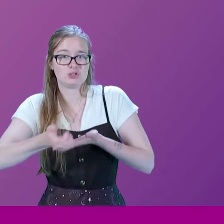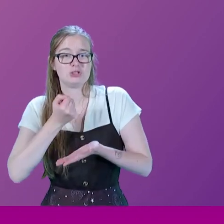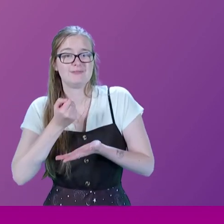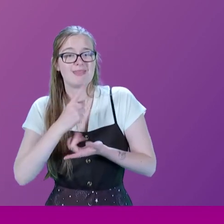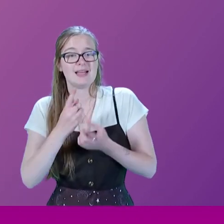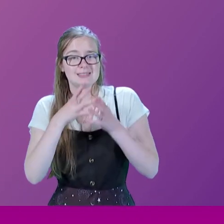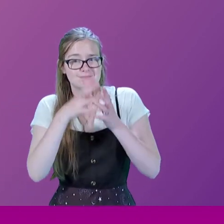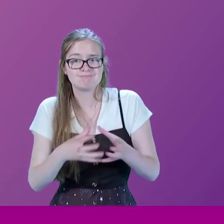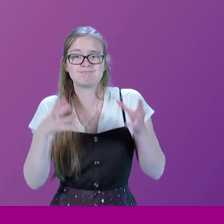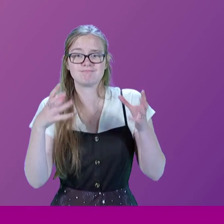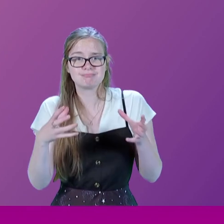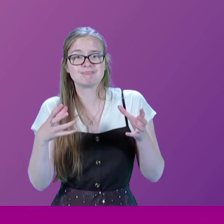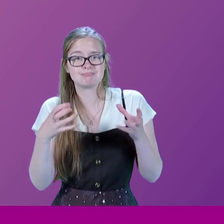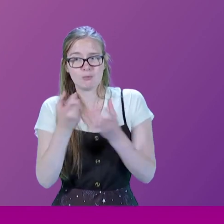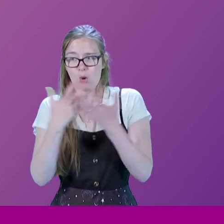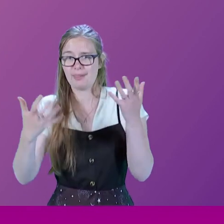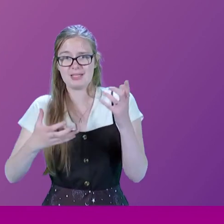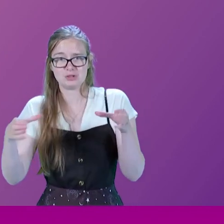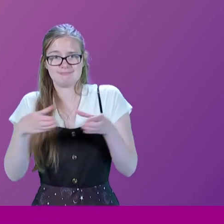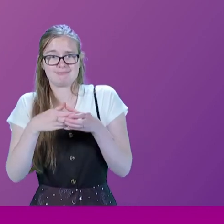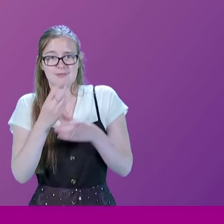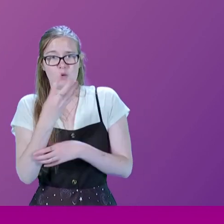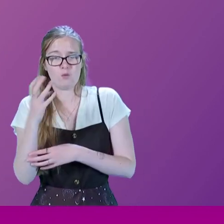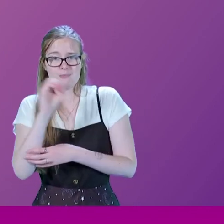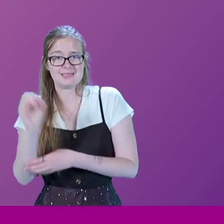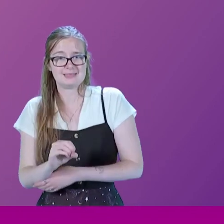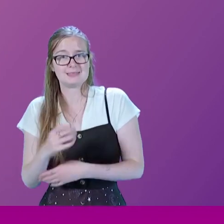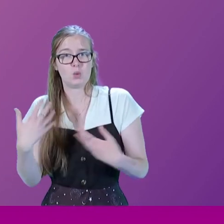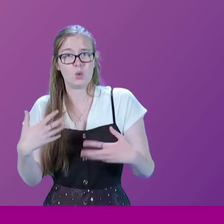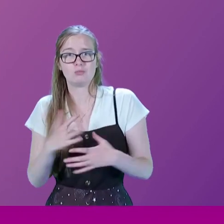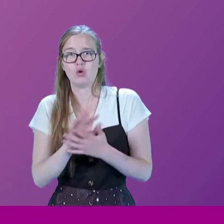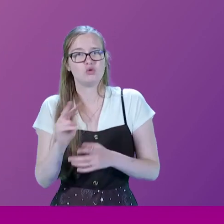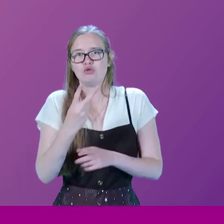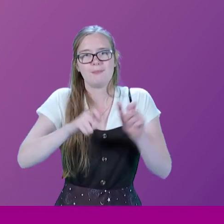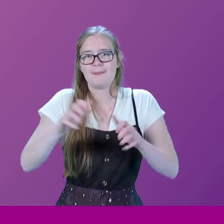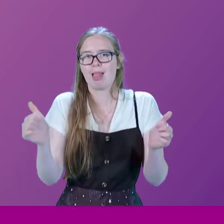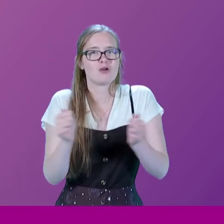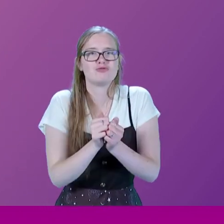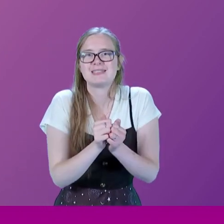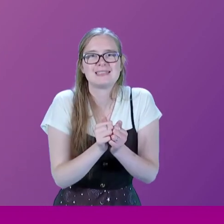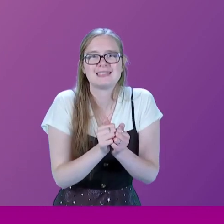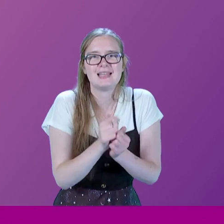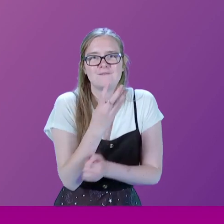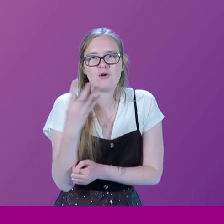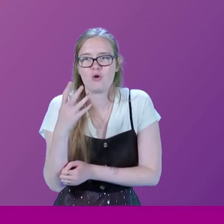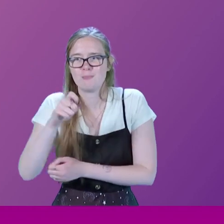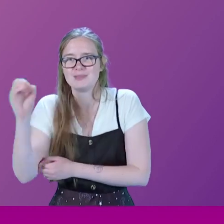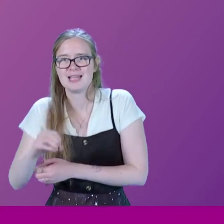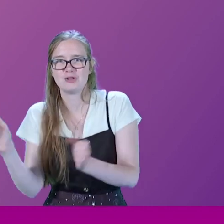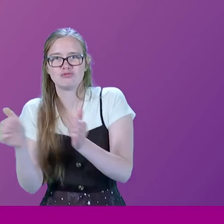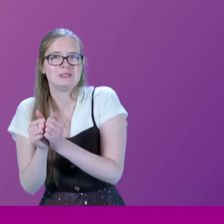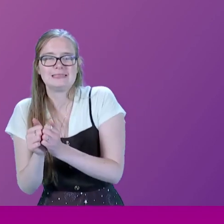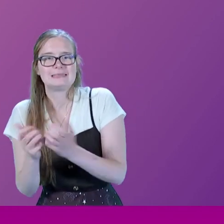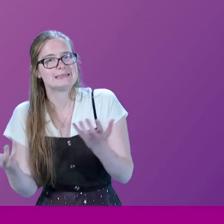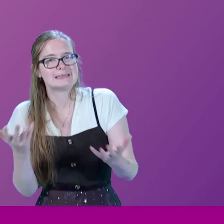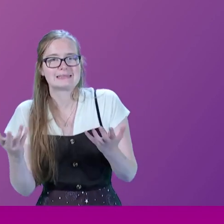a very large chunk of the population. And no two people agree, let alone the 44% who voted for